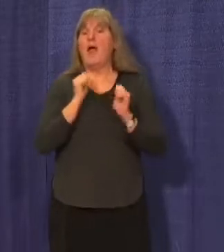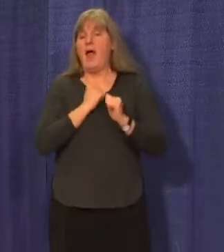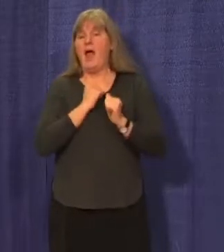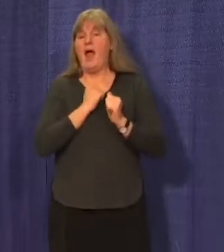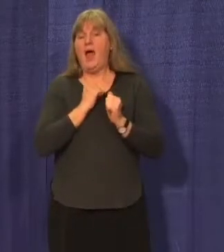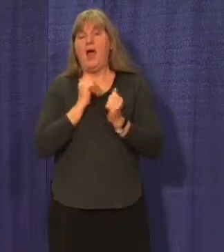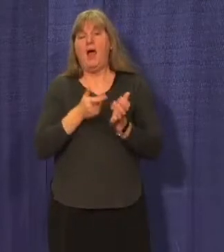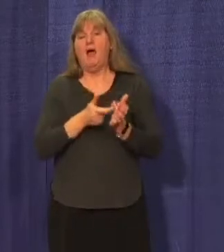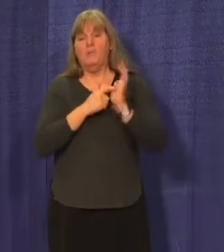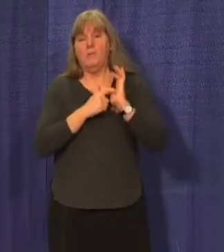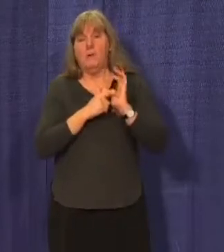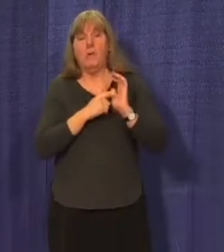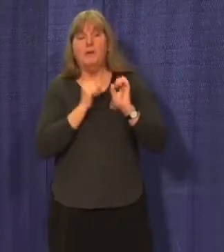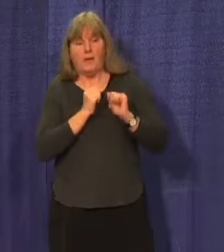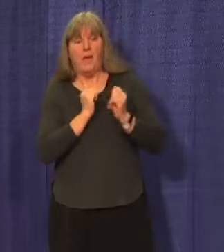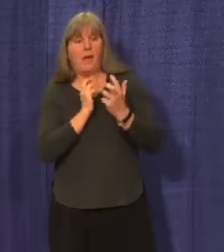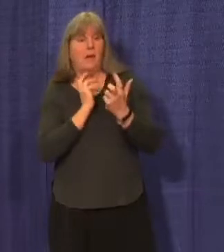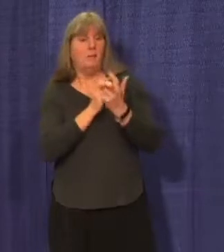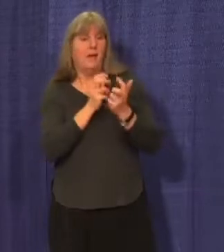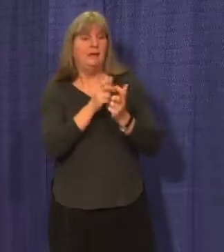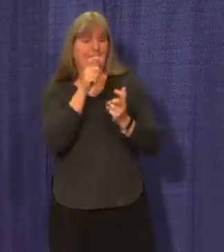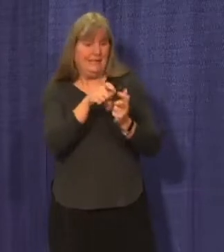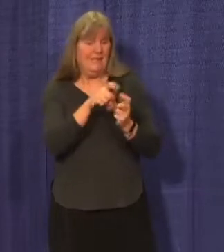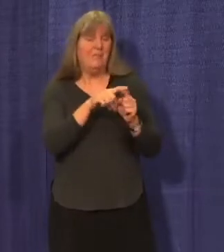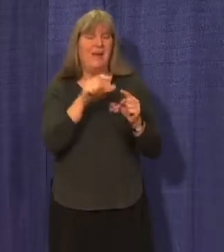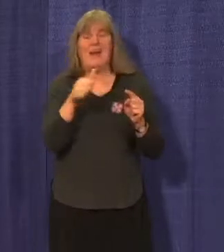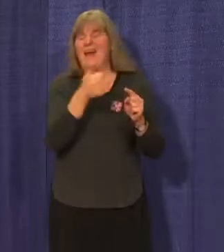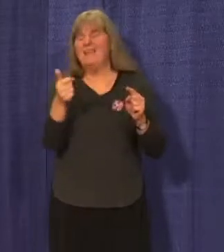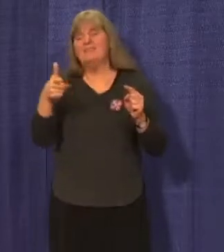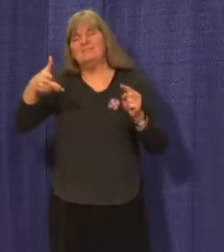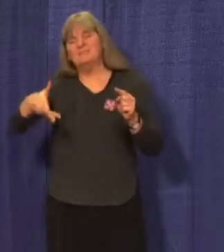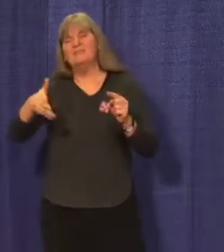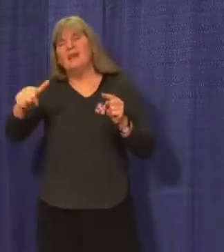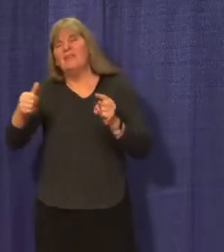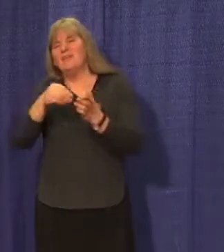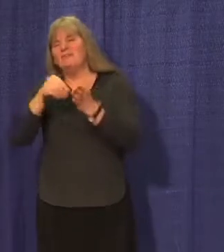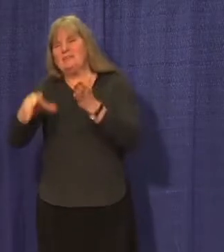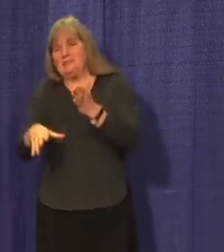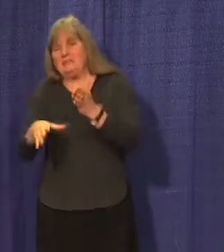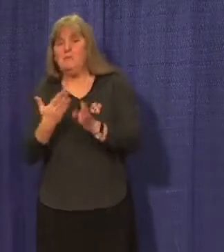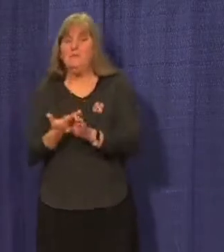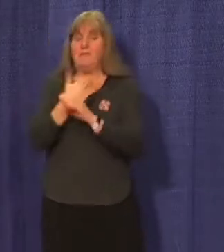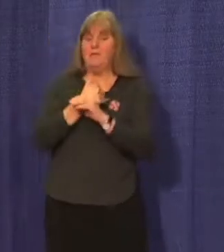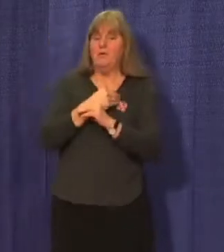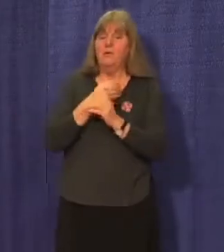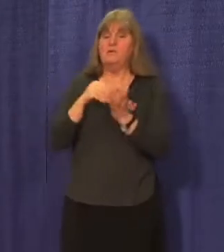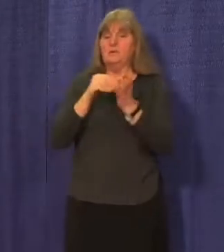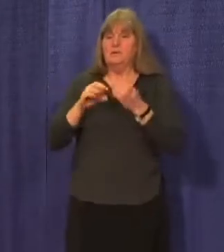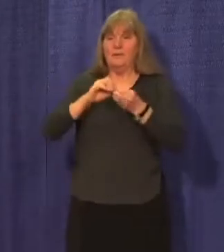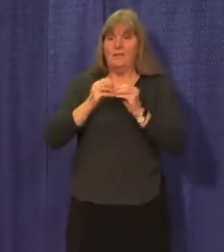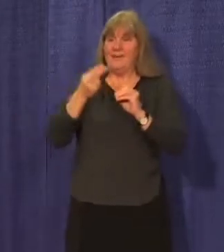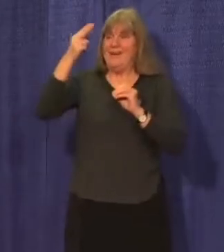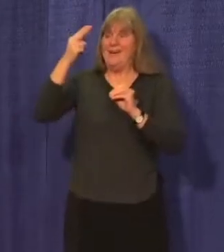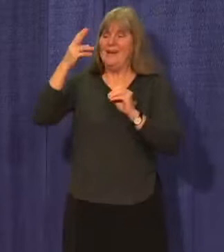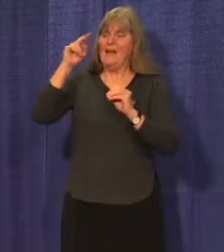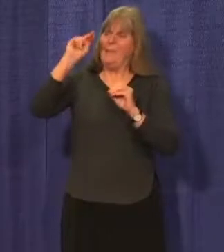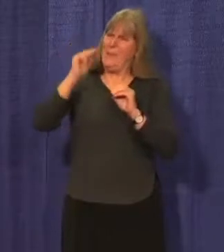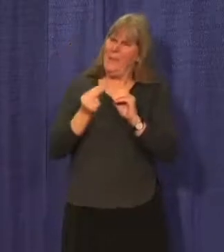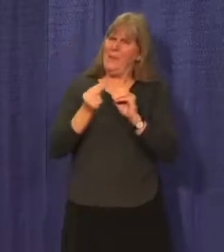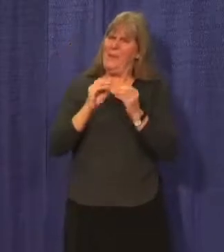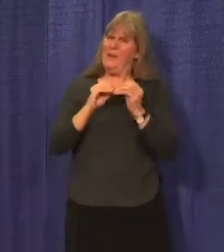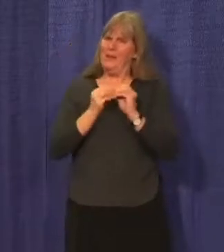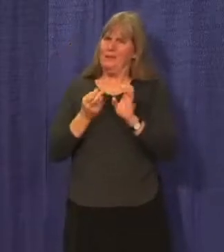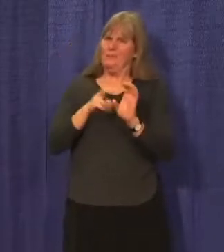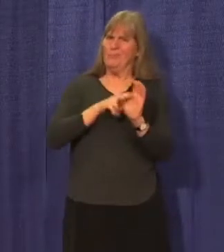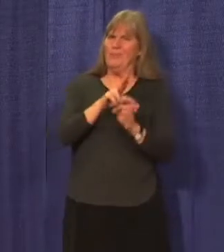on the bus, we have not yet been able to accommodate as many students as we have in past years. We have also